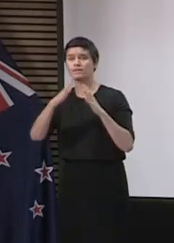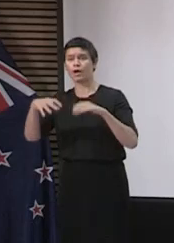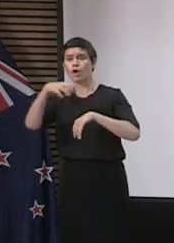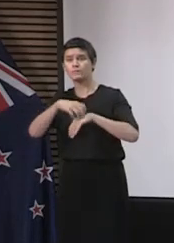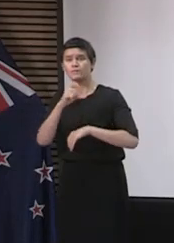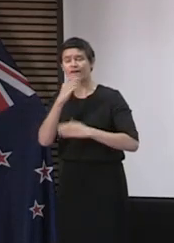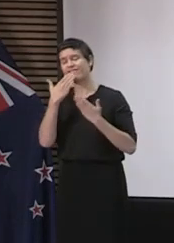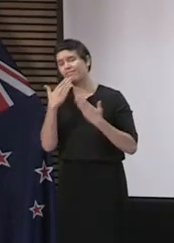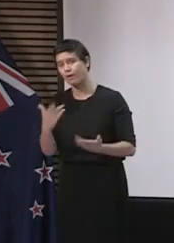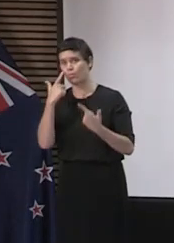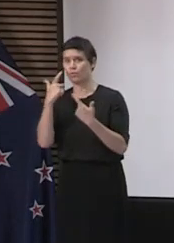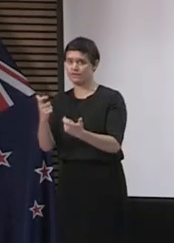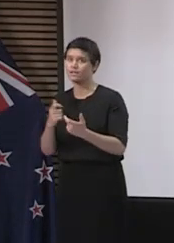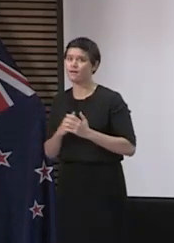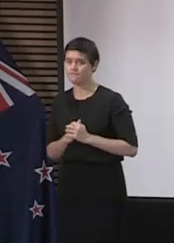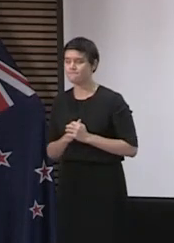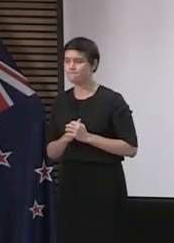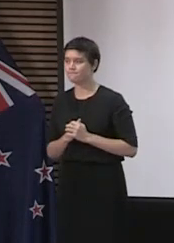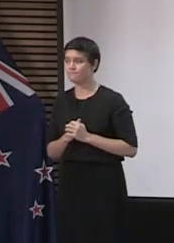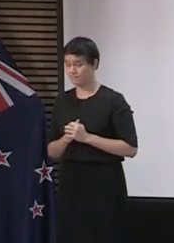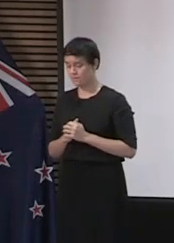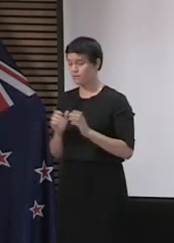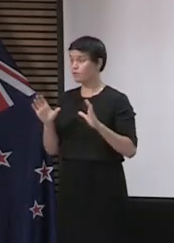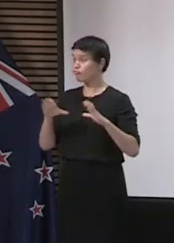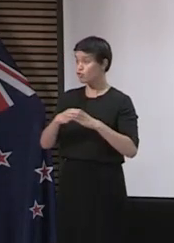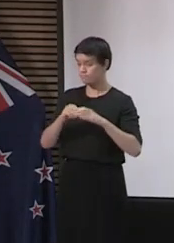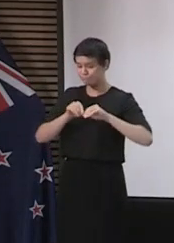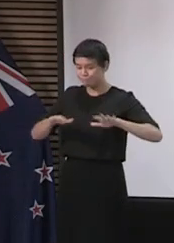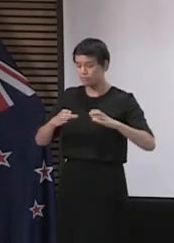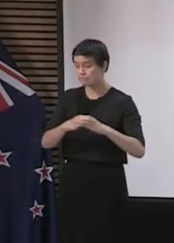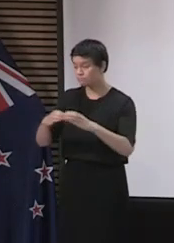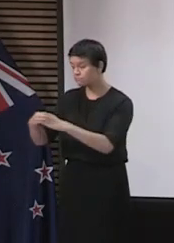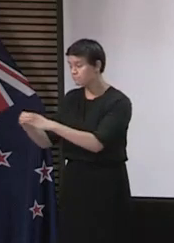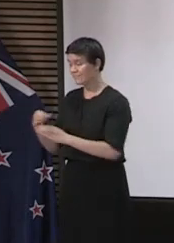There are still 16 significant clusters and again, this is no change from yesterday.